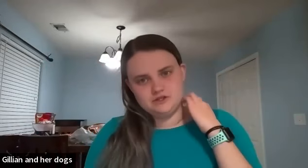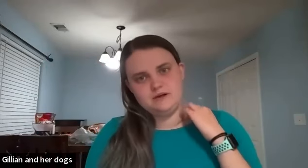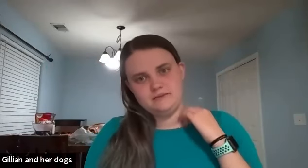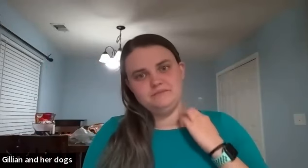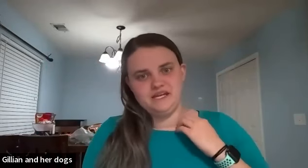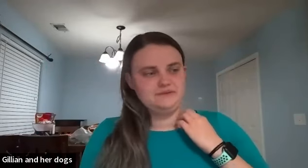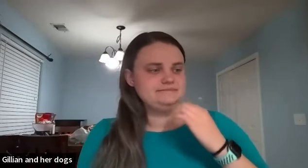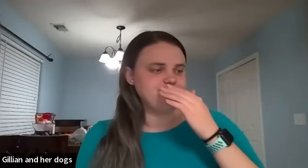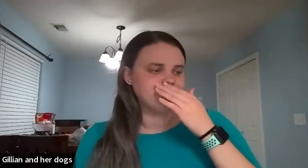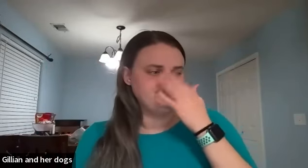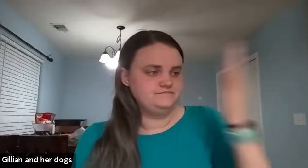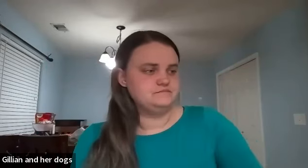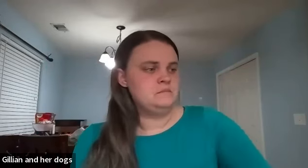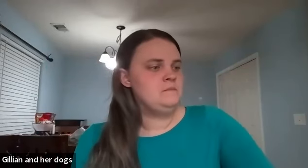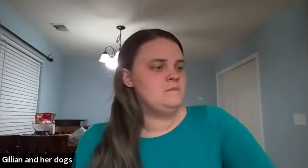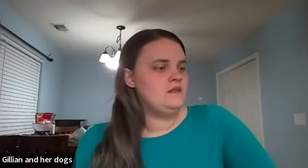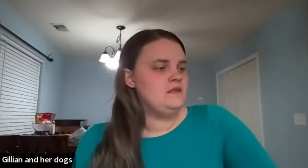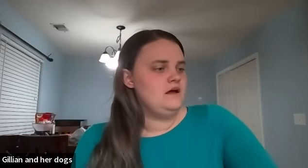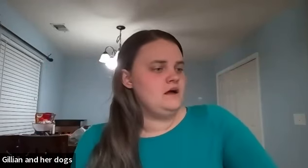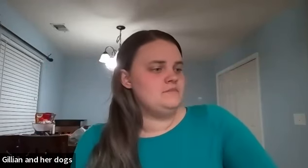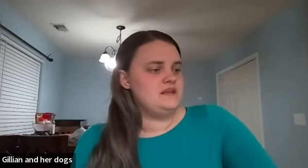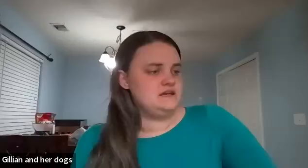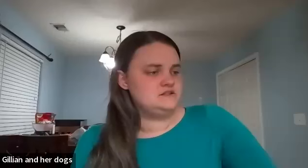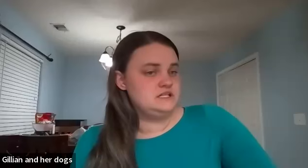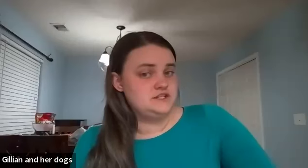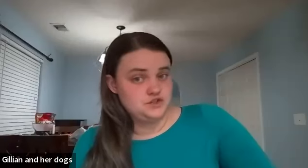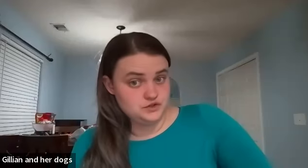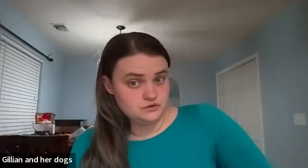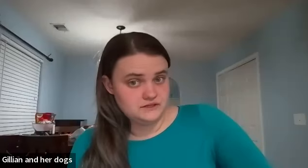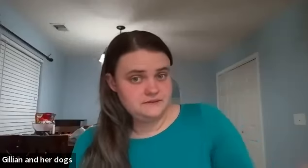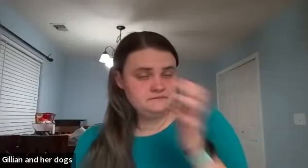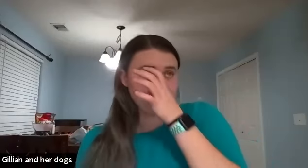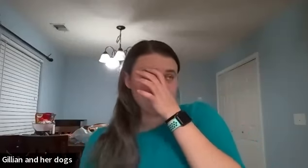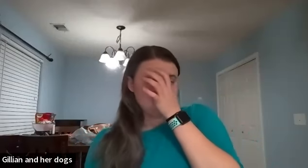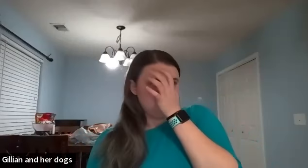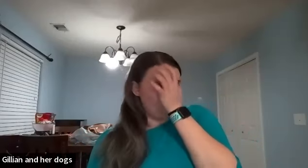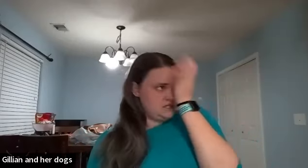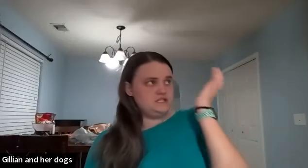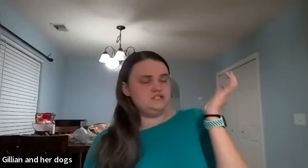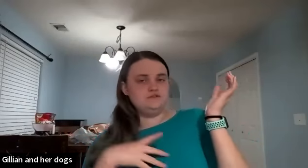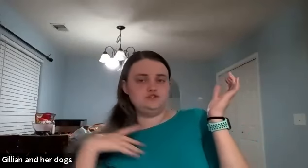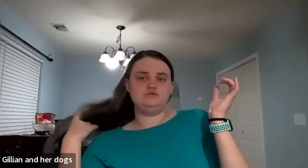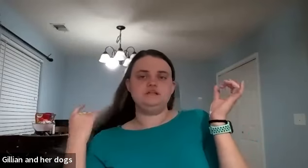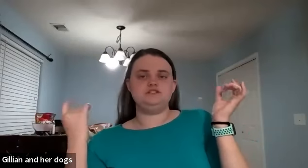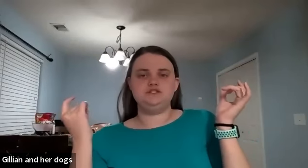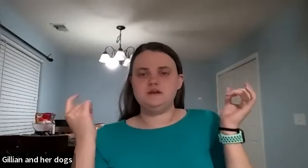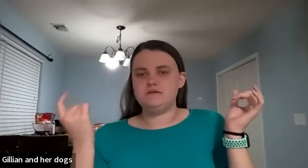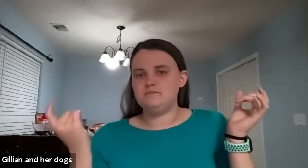fingerspell beanie um the next one is jewelry so what you're going to do for jewelry is you just make the